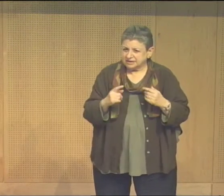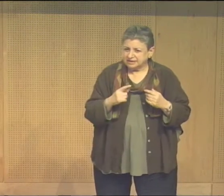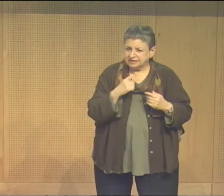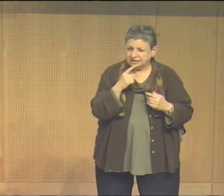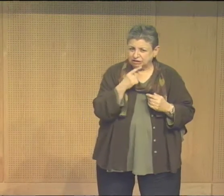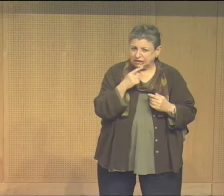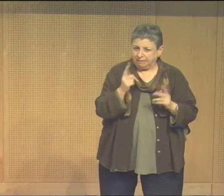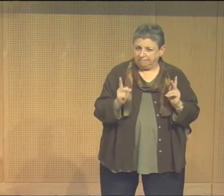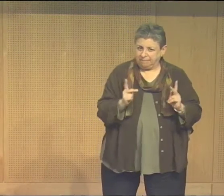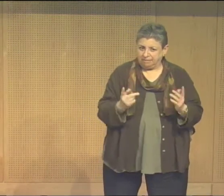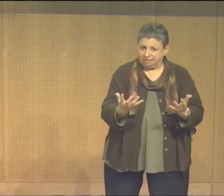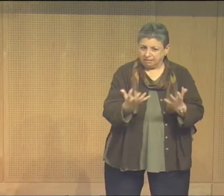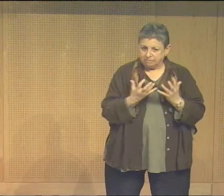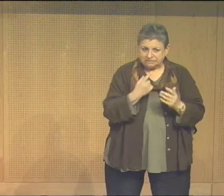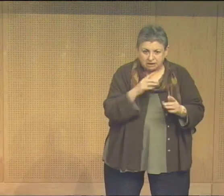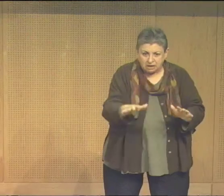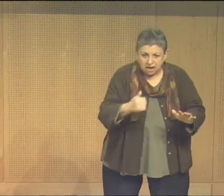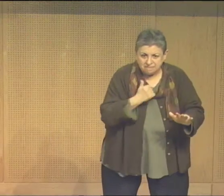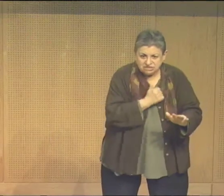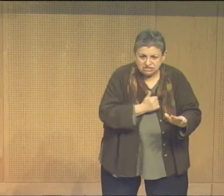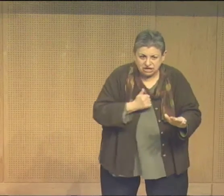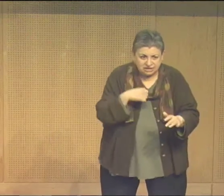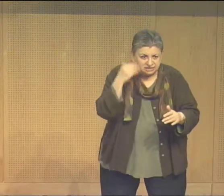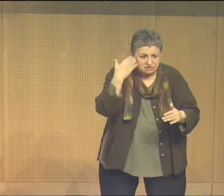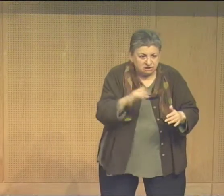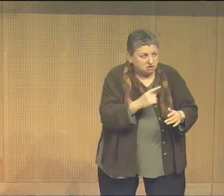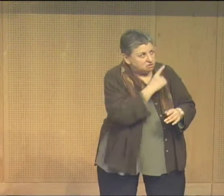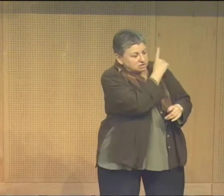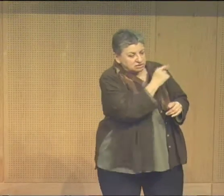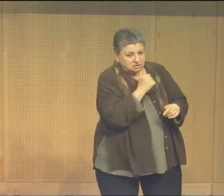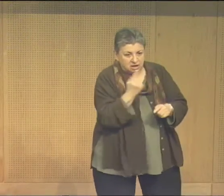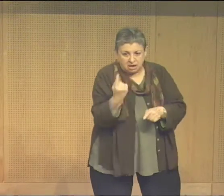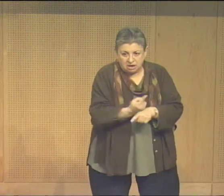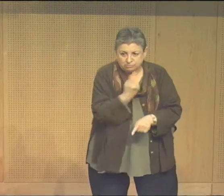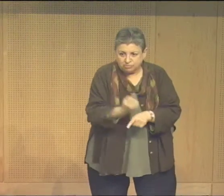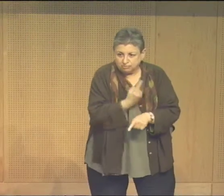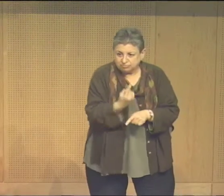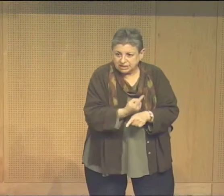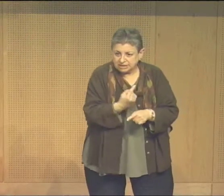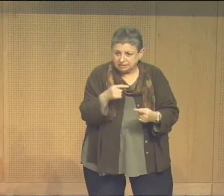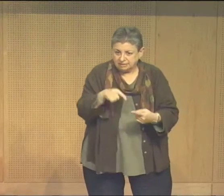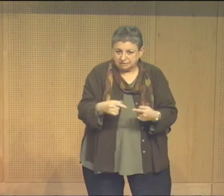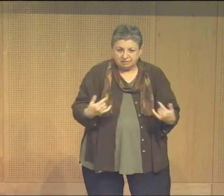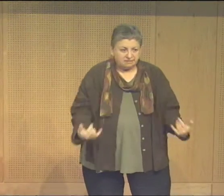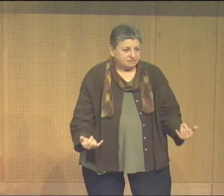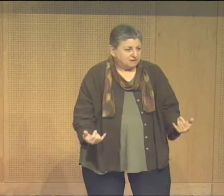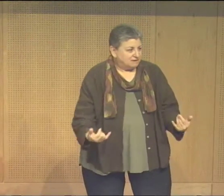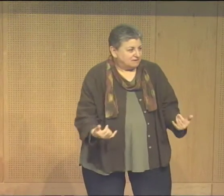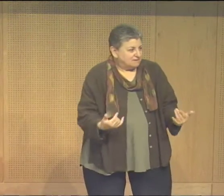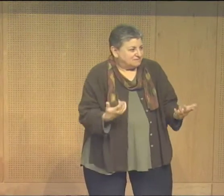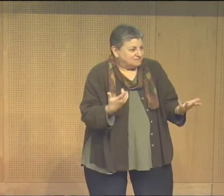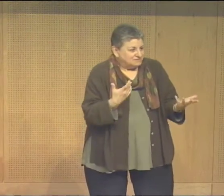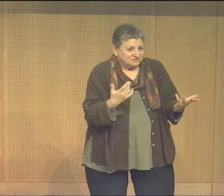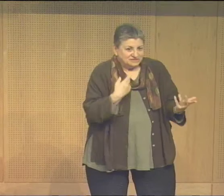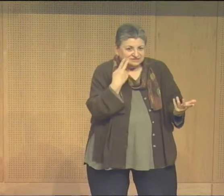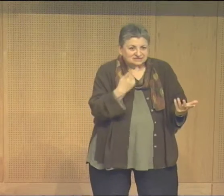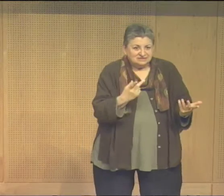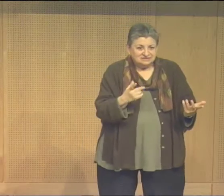term seeing now hearing people come to me and say wow we didn't know that those terms were not appropriate